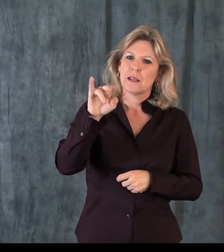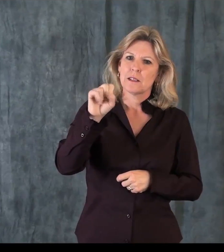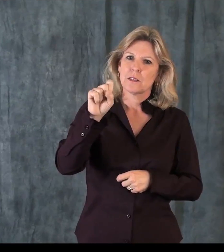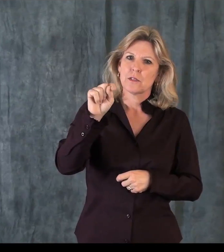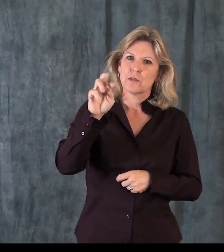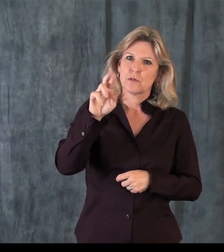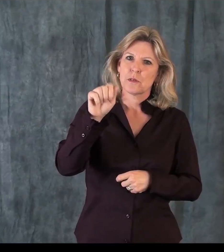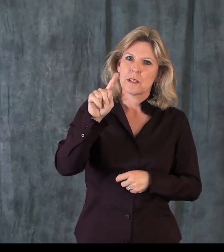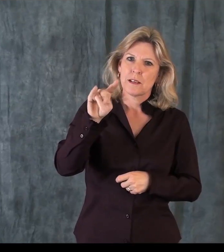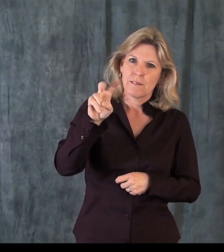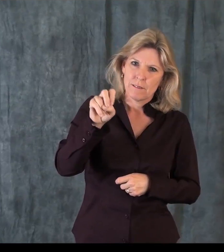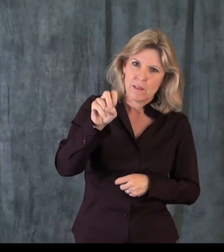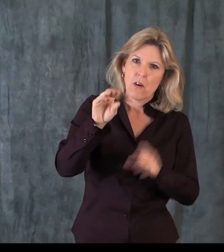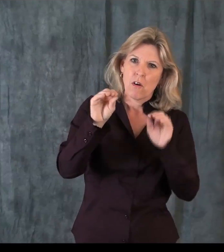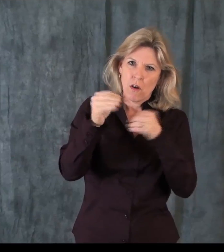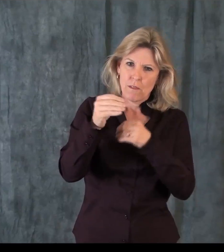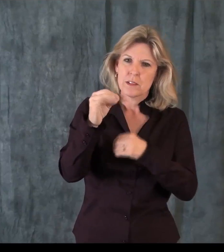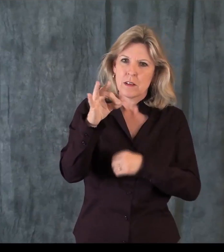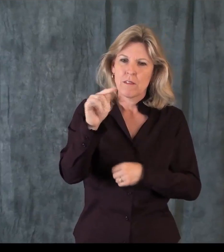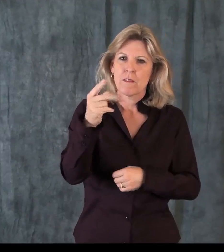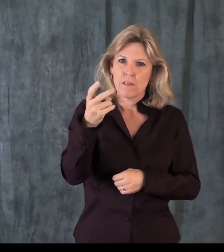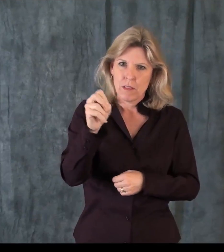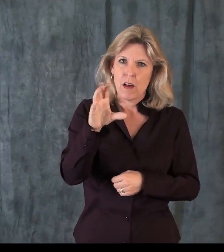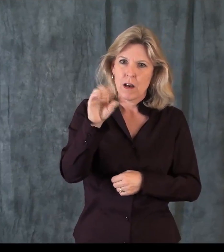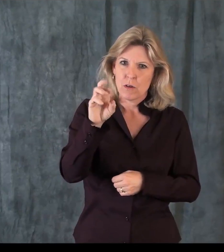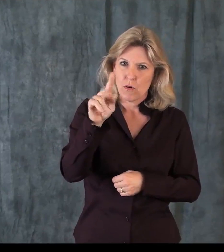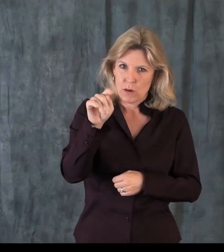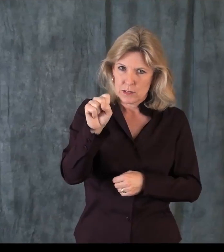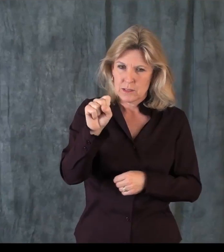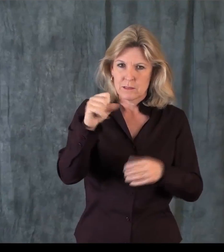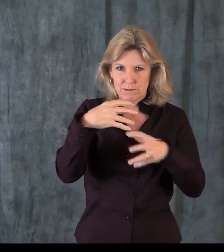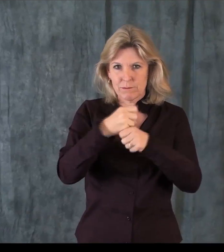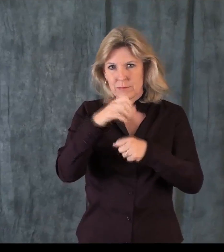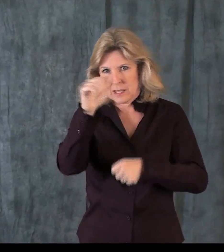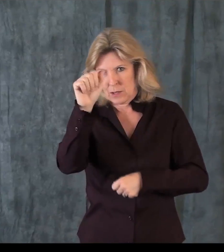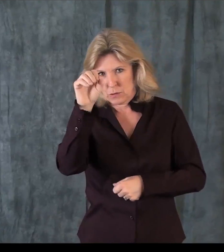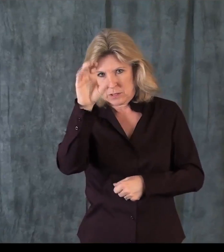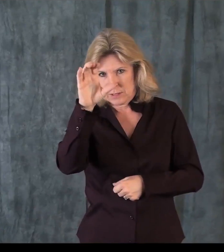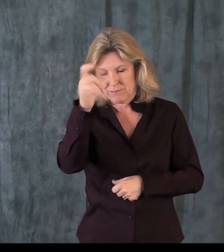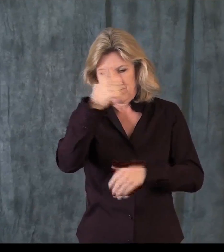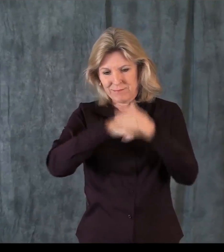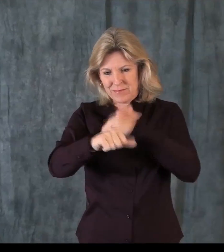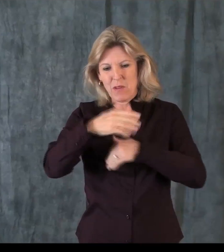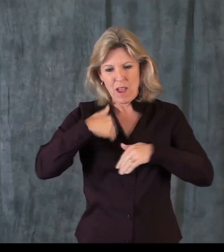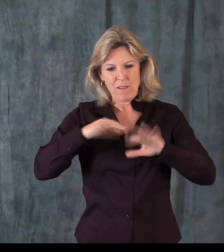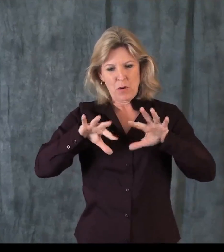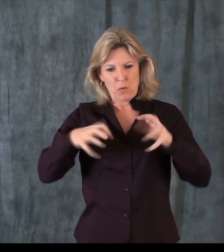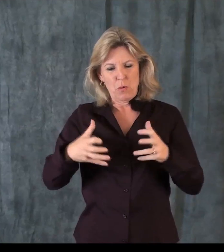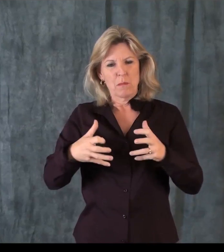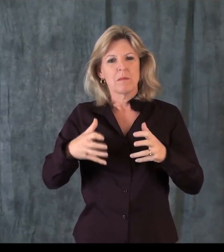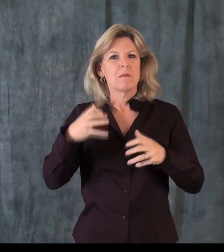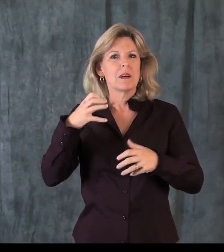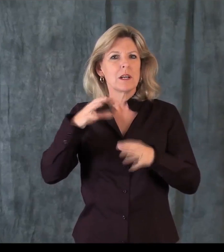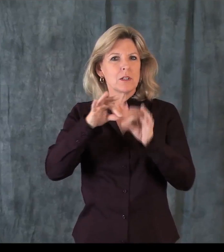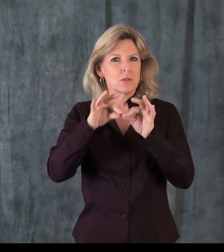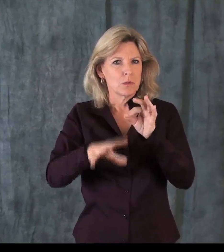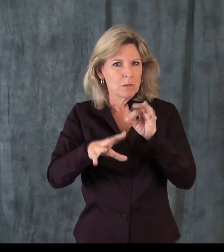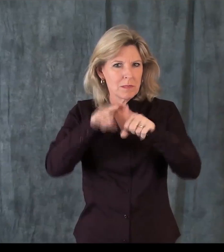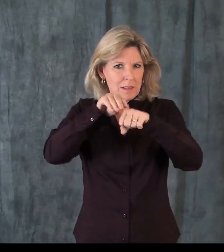Office of the Courts, otherwise known as AOC. And within the